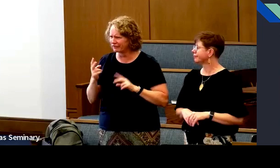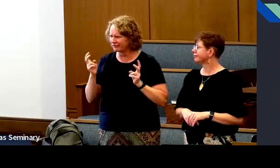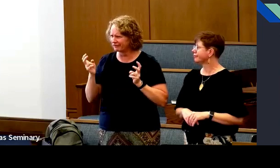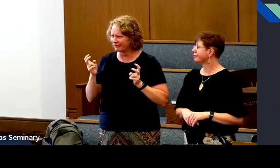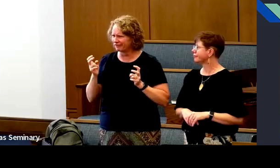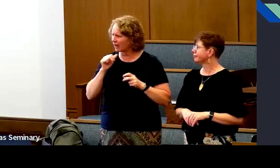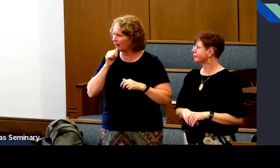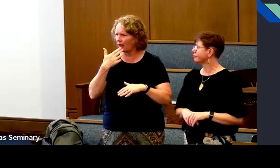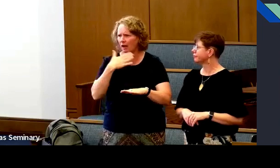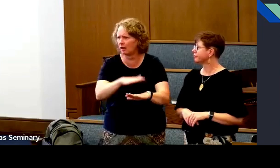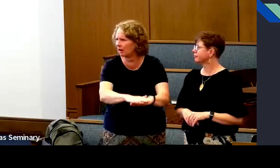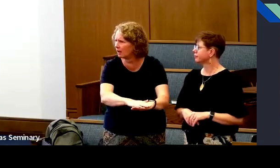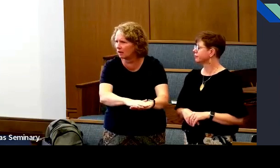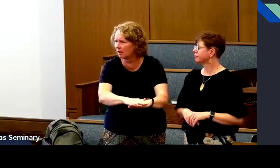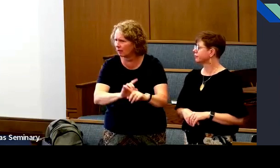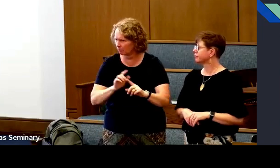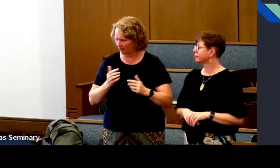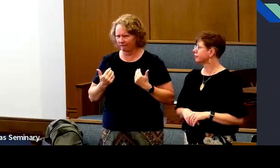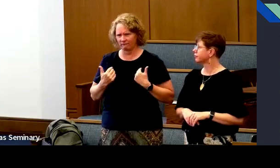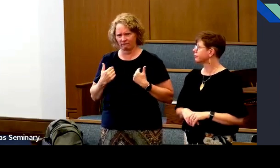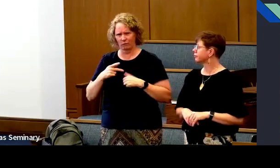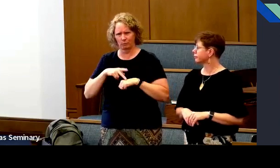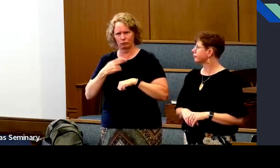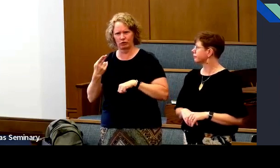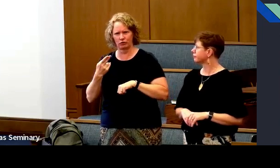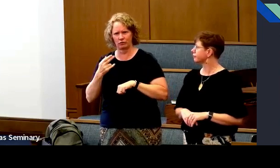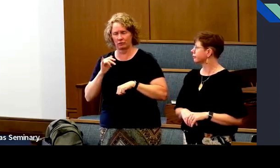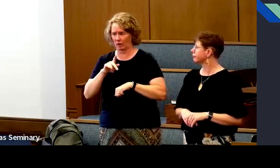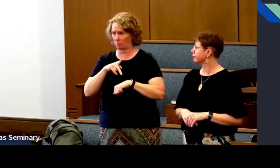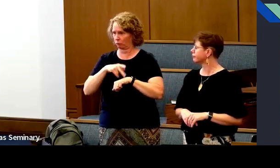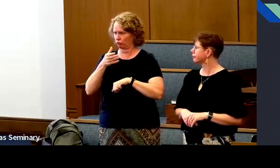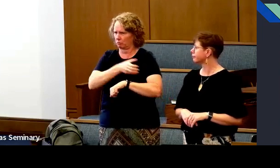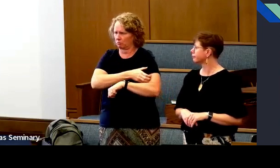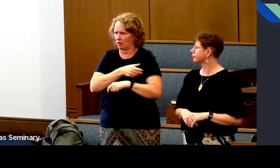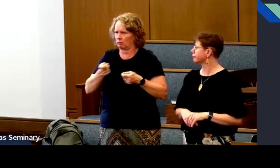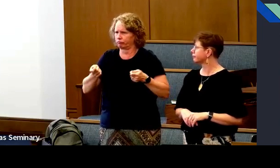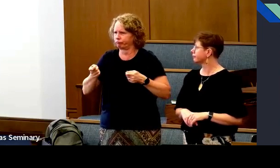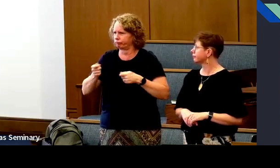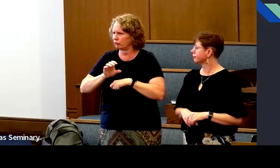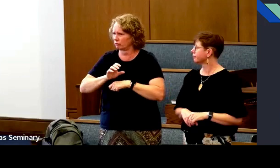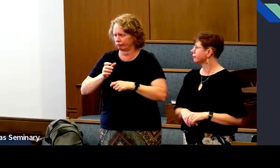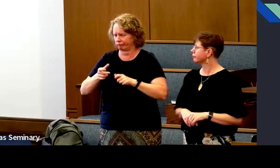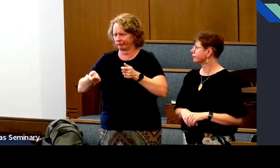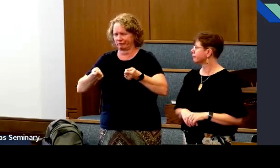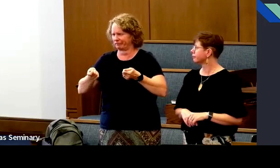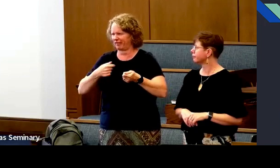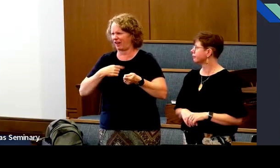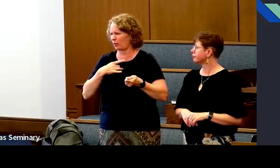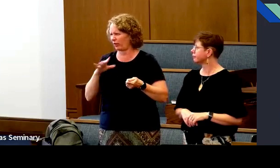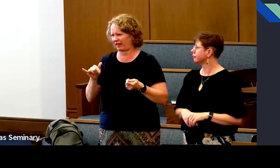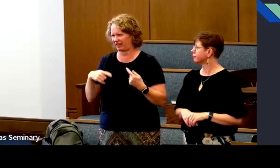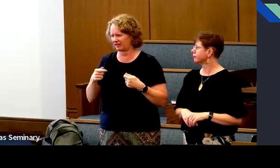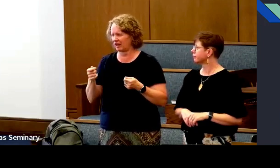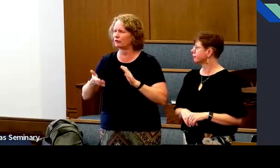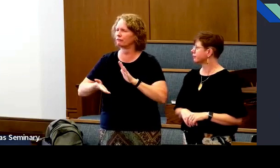So there's, women have the priesthood. They're not given the priesthood, but they have the priesthood power to